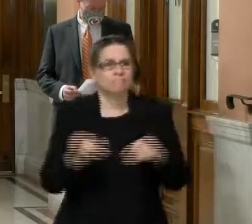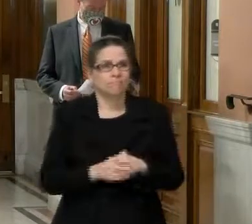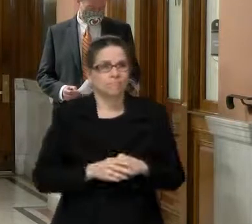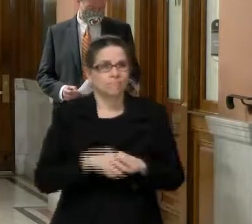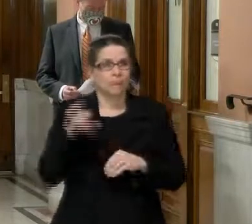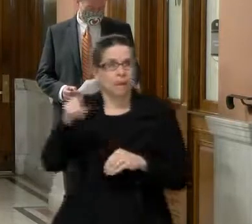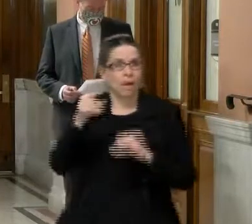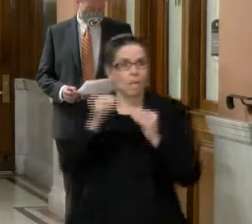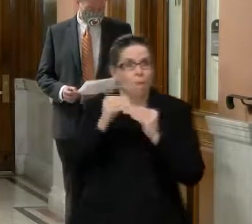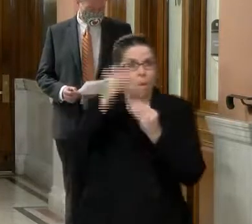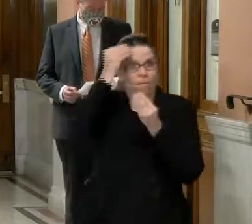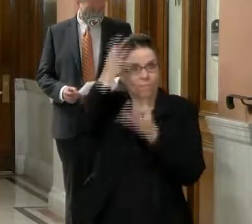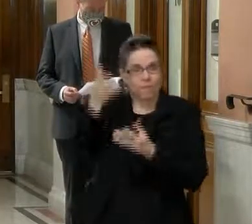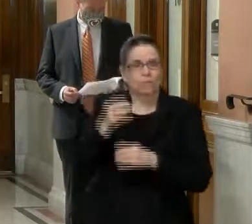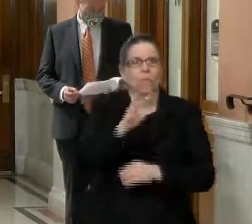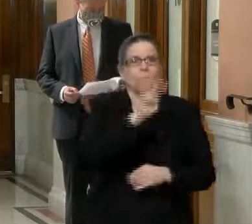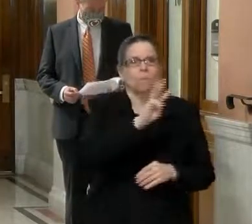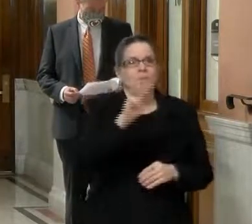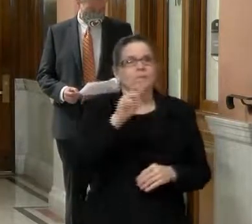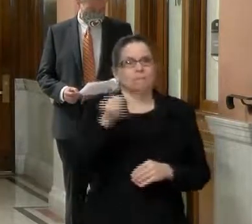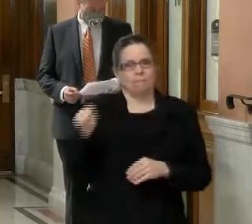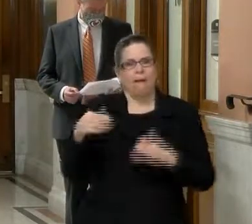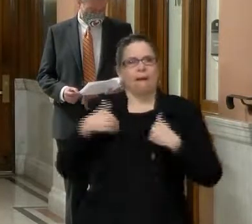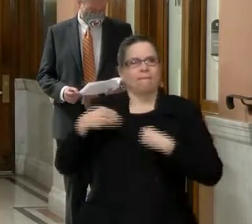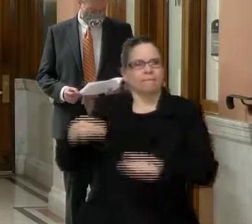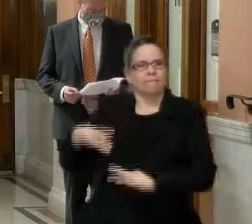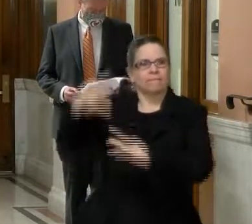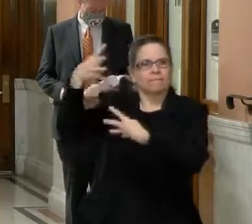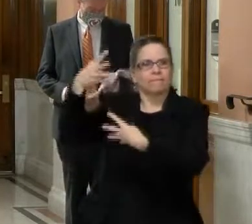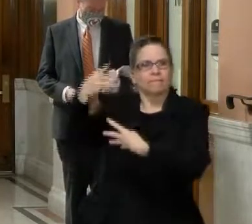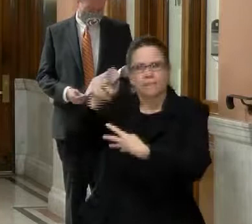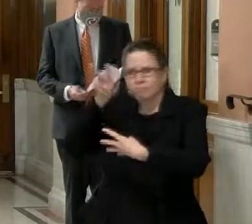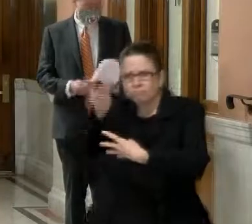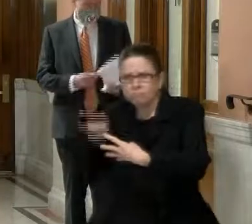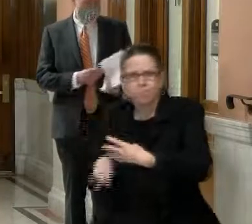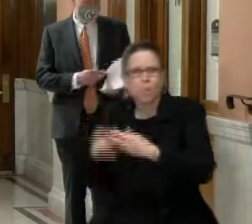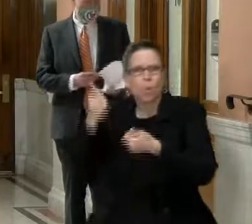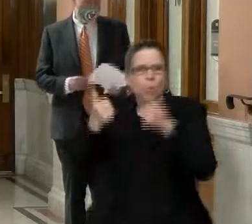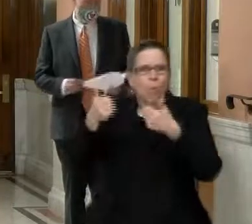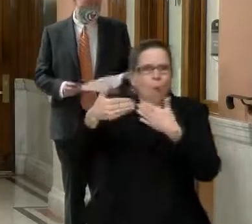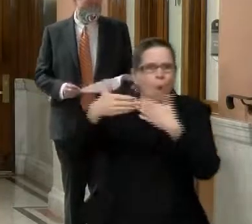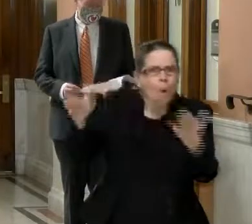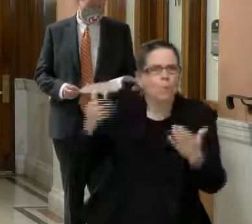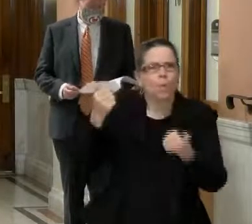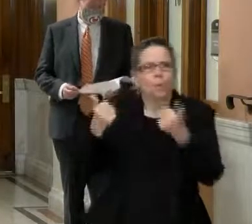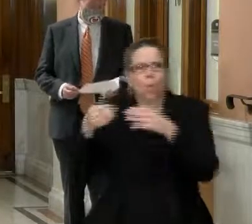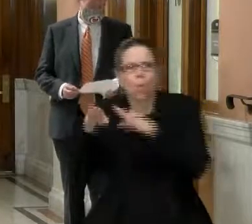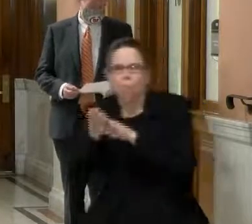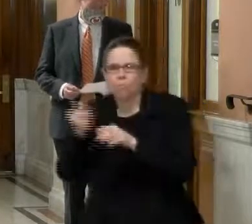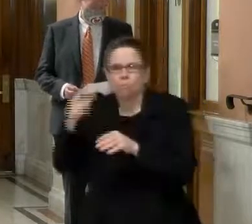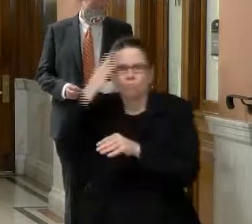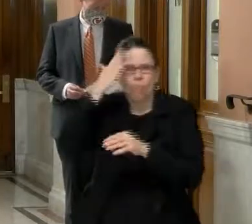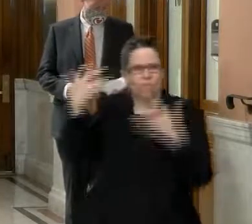the website and, uh, and the governor's website to find out more info information on your particular business.